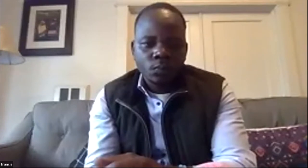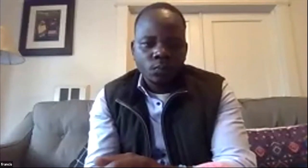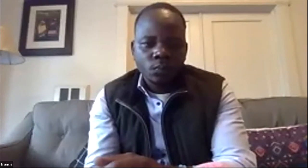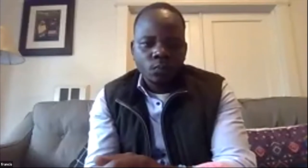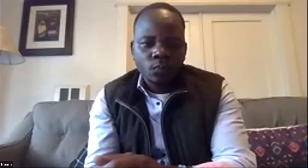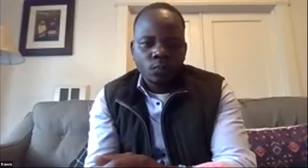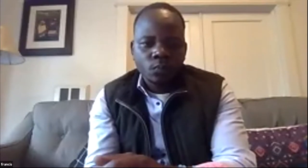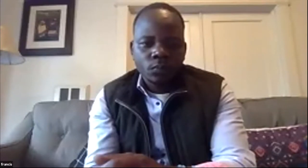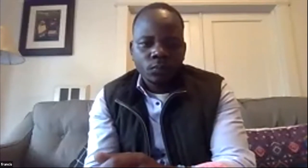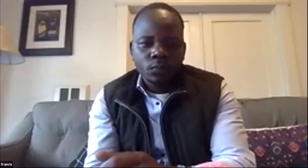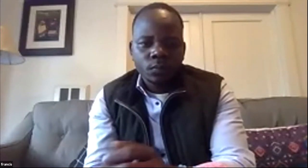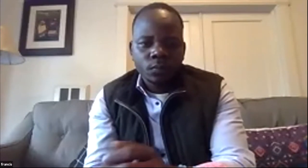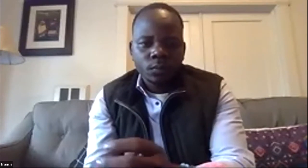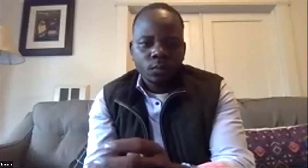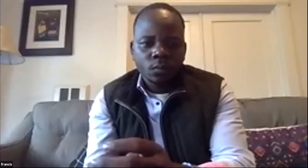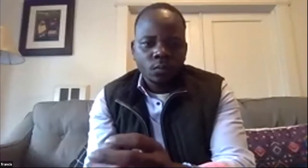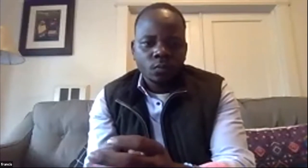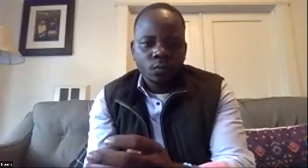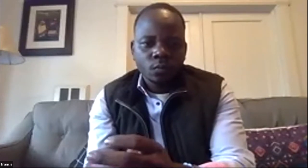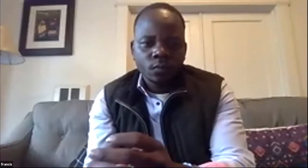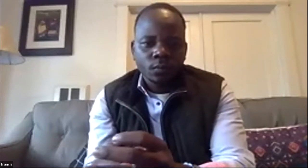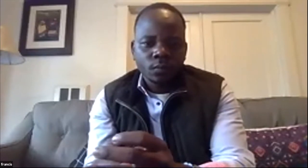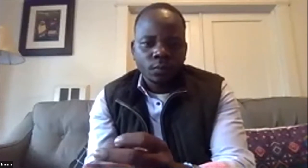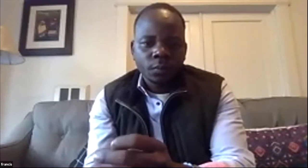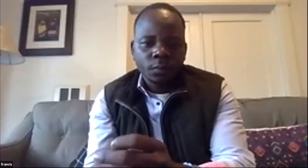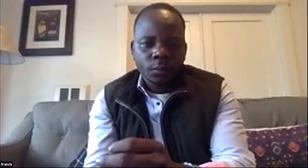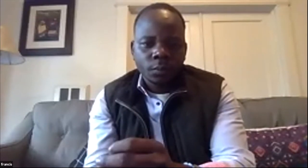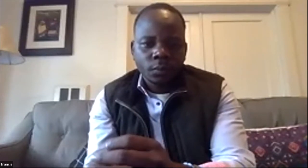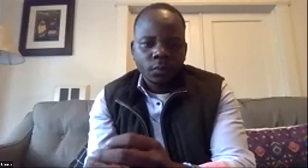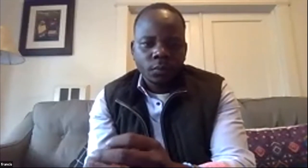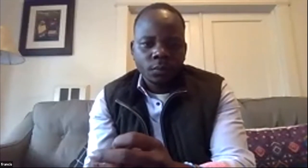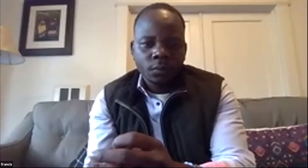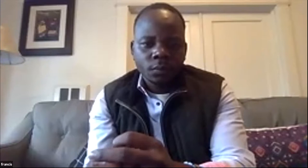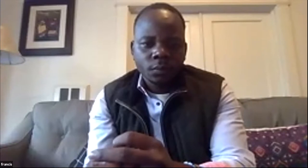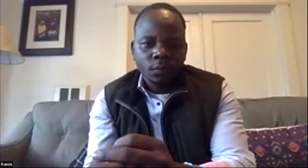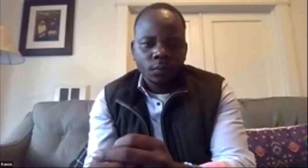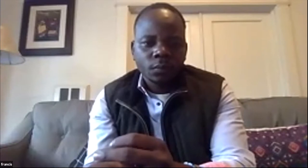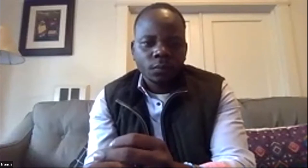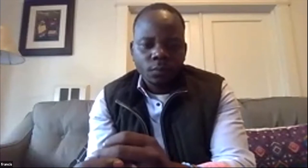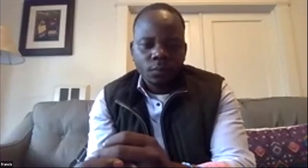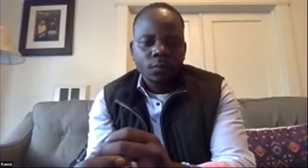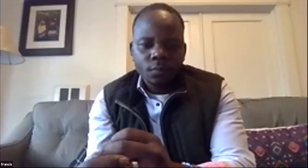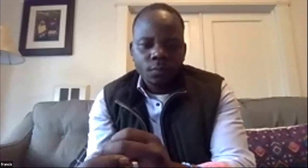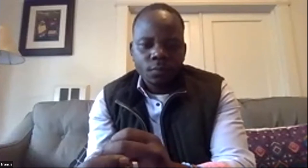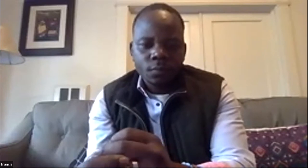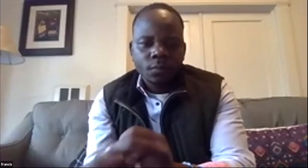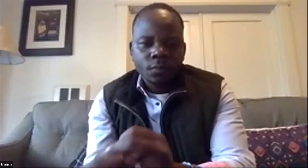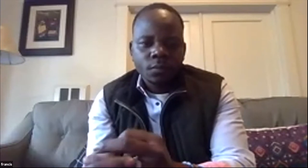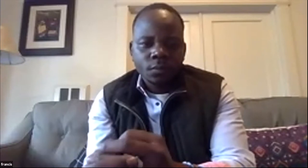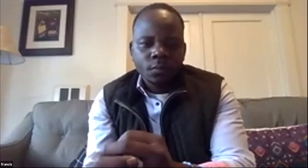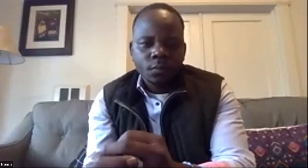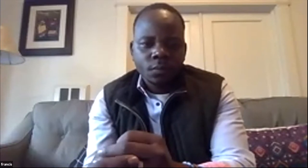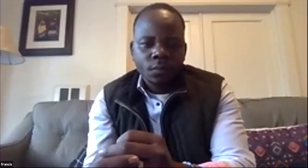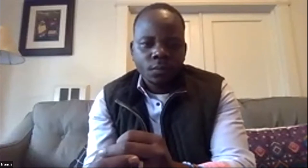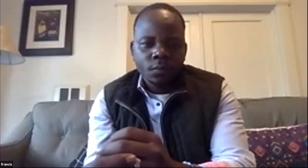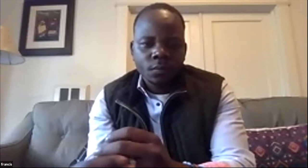zambia last august through their ilo that was based in zambia that serves